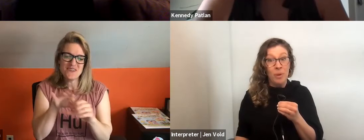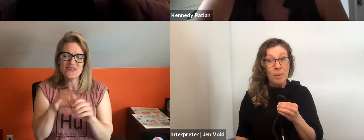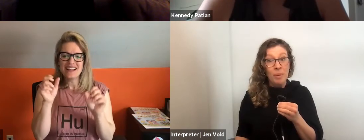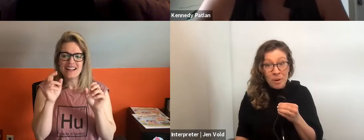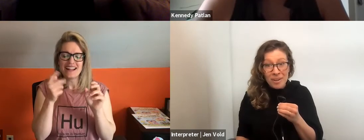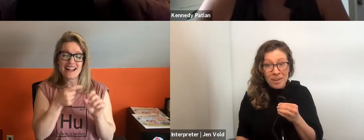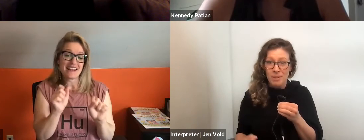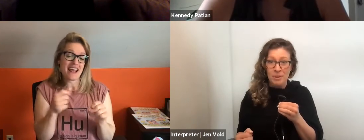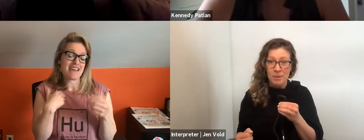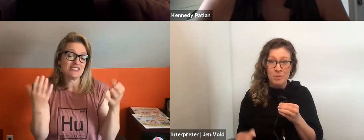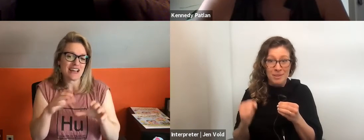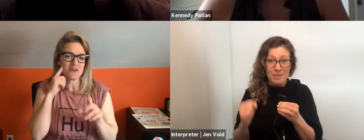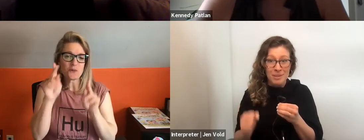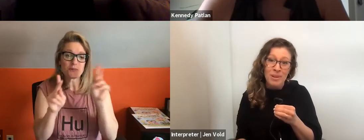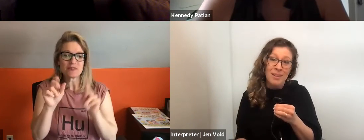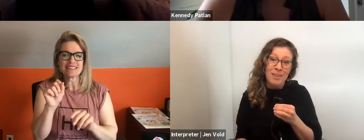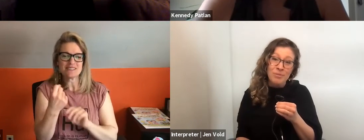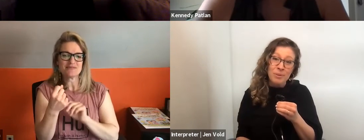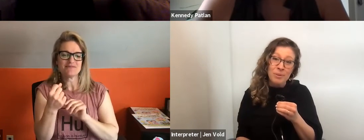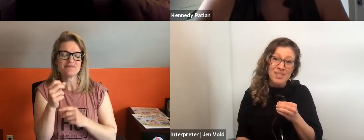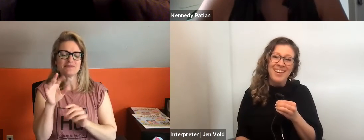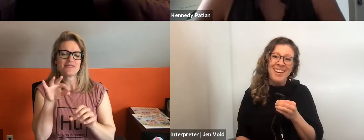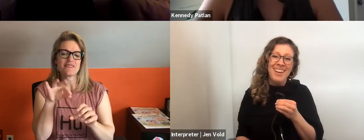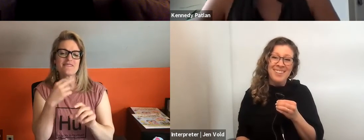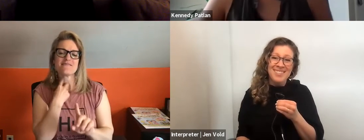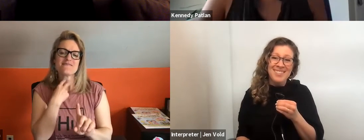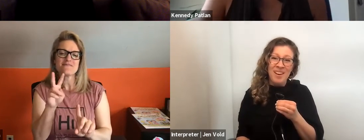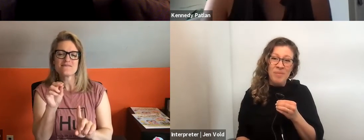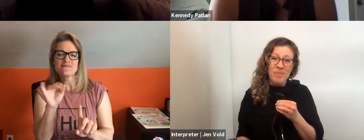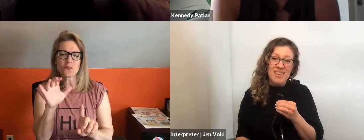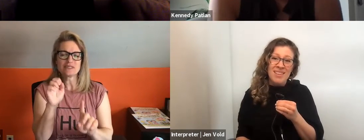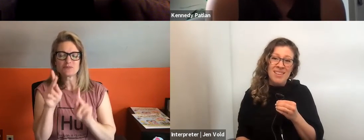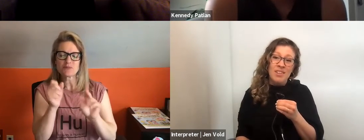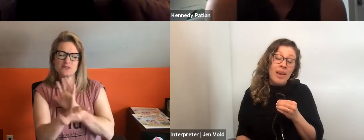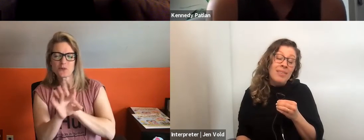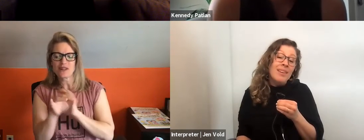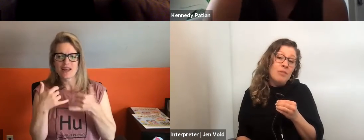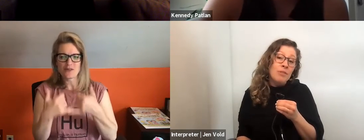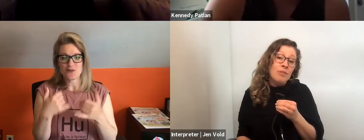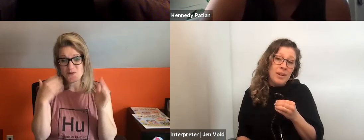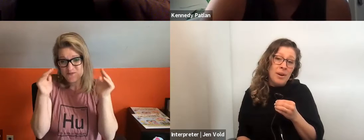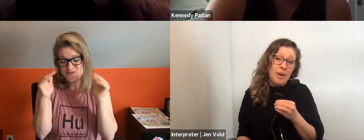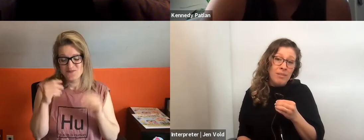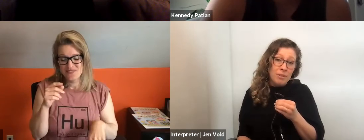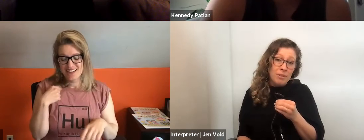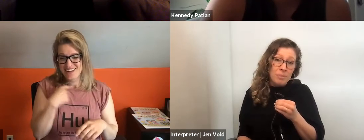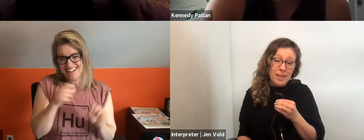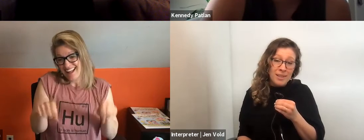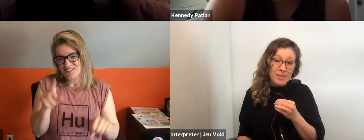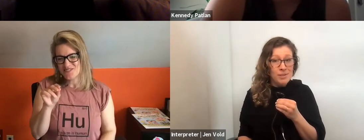up for a Webby award, that's been incredible. So yes, I hope we get lots of votes. And, you know, I think that the votes really are a way for people to get